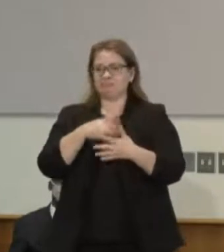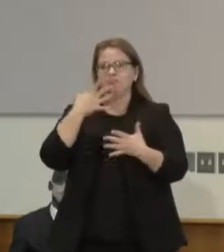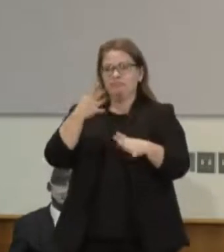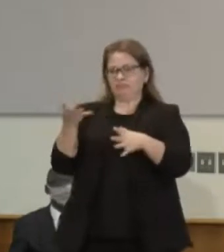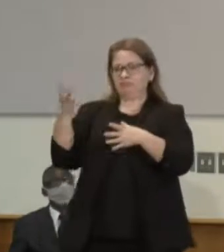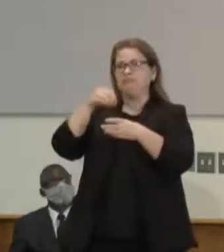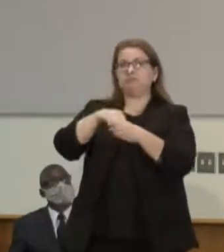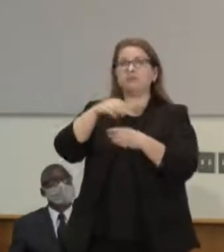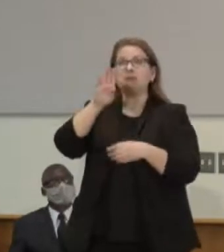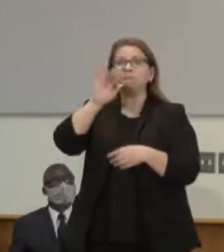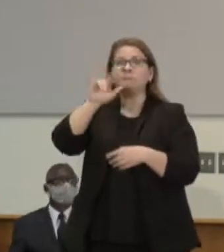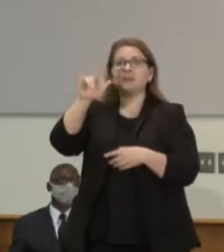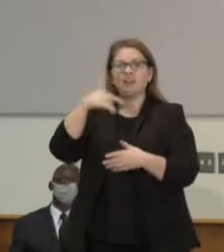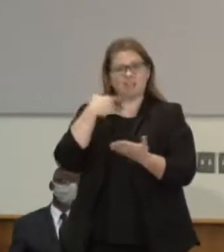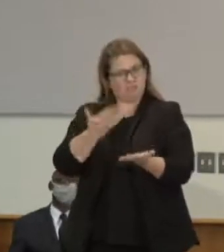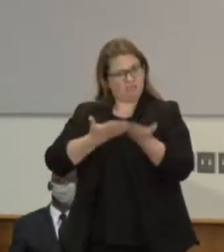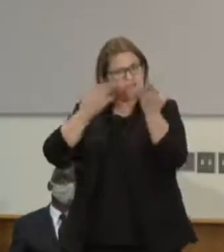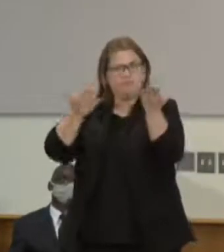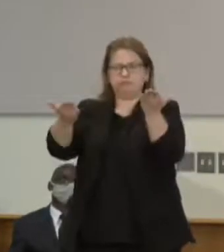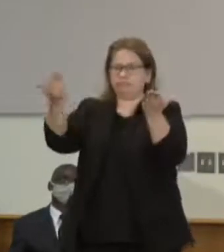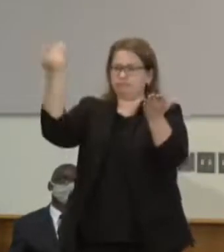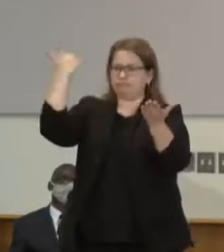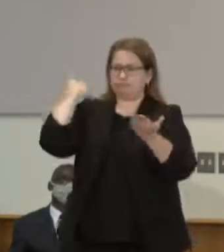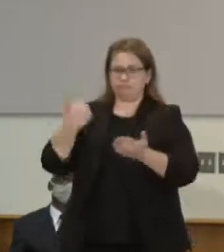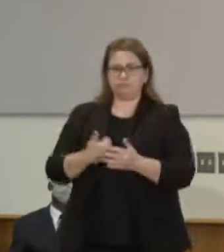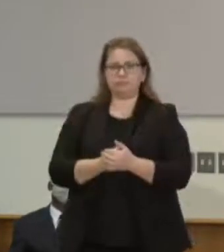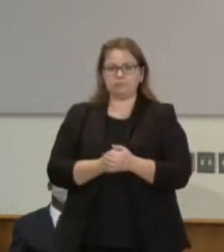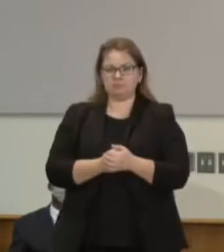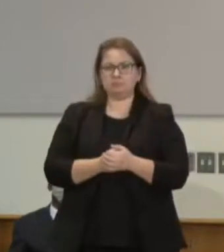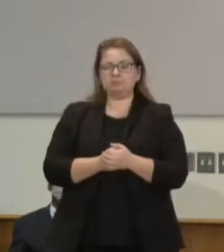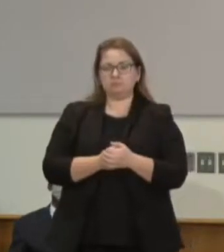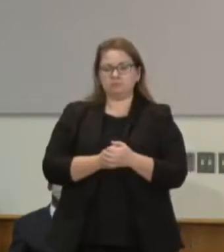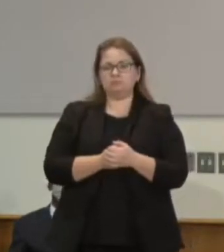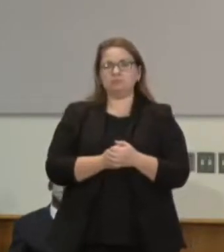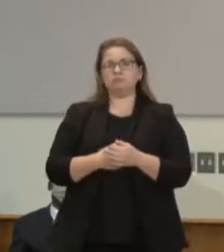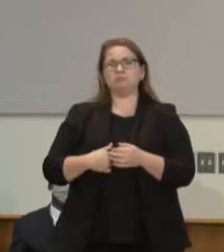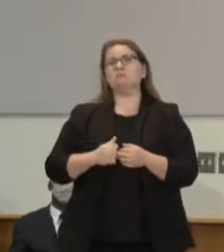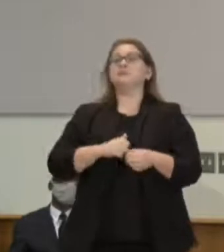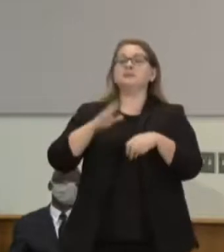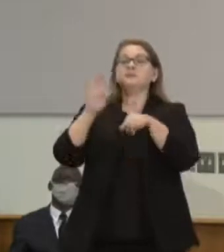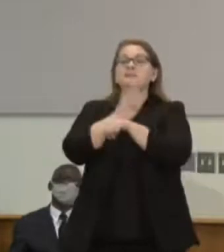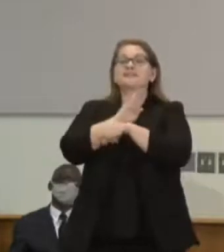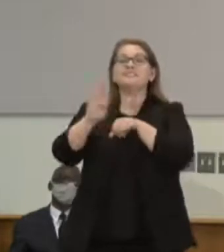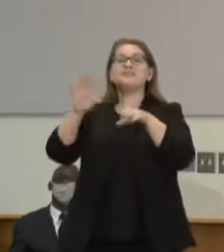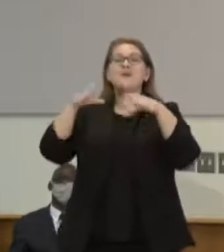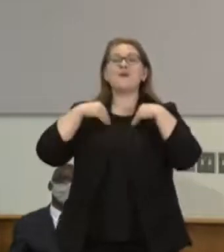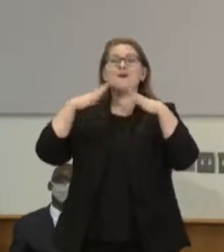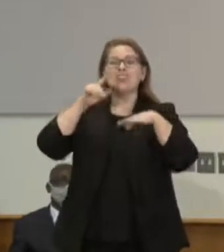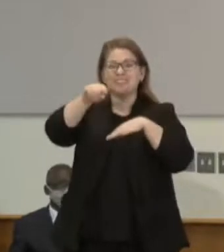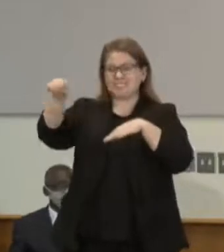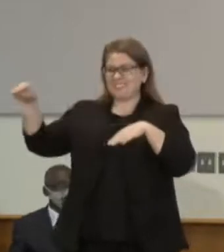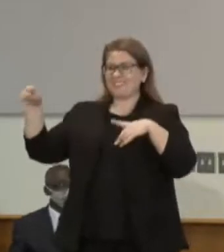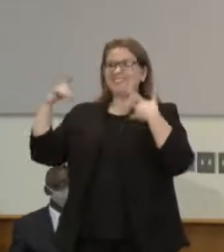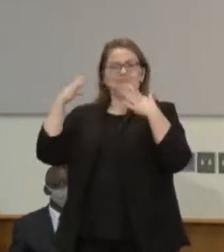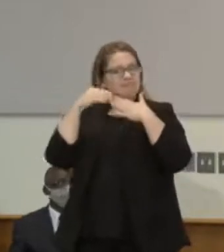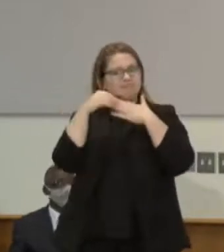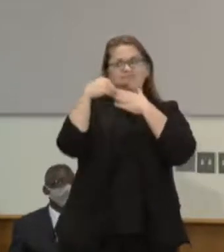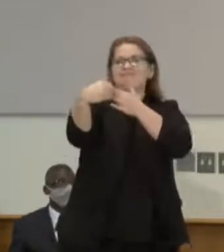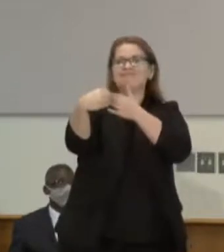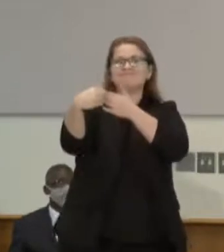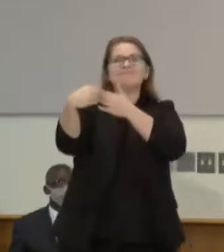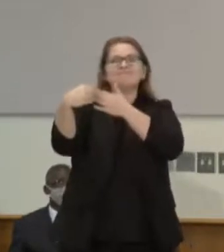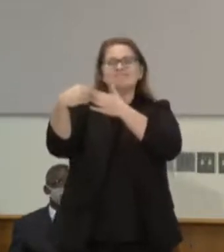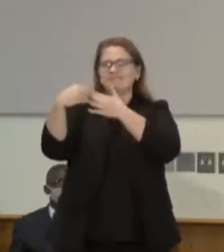it was the business owners who became one of the biggest champions of what was happening with community